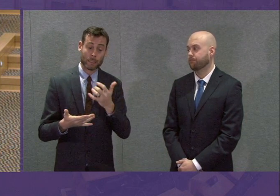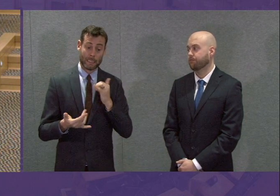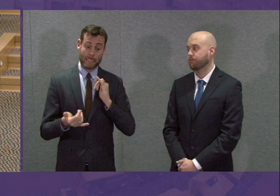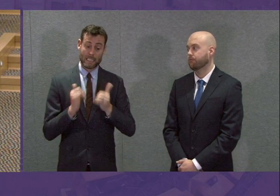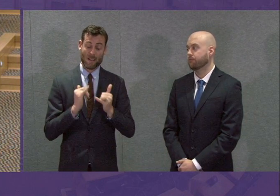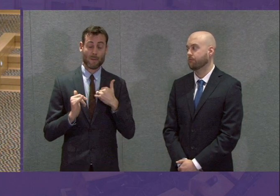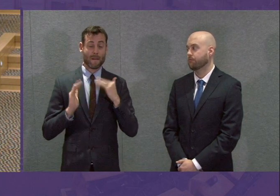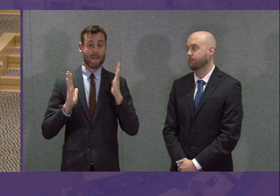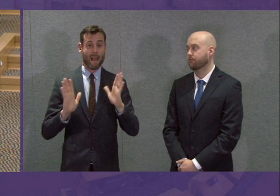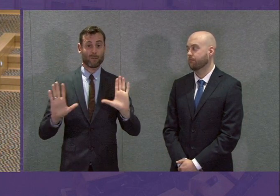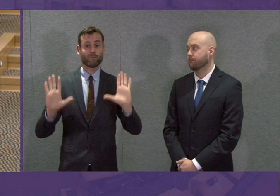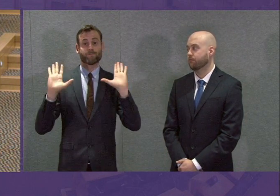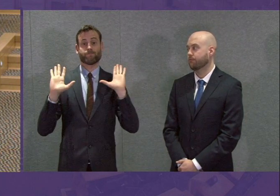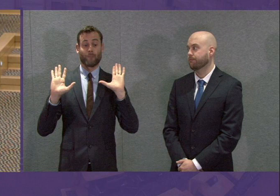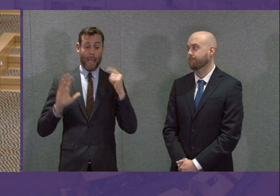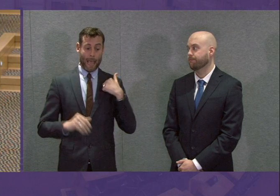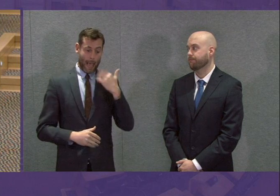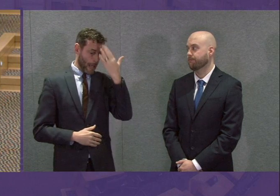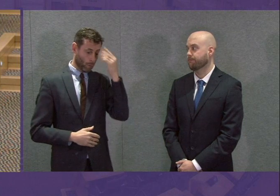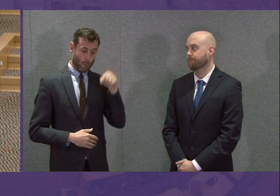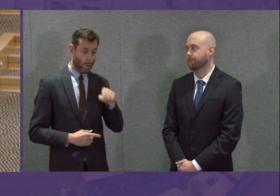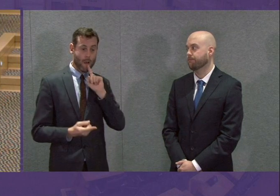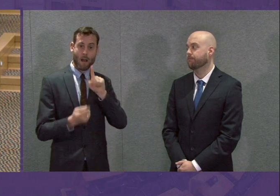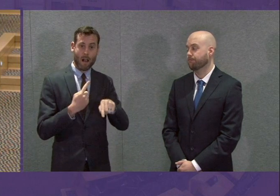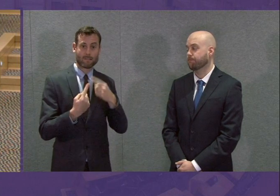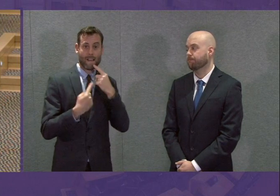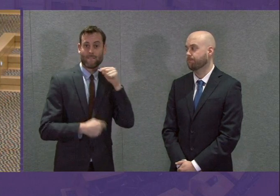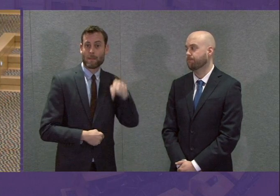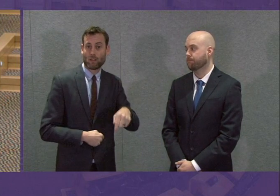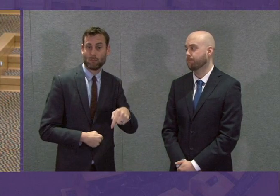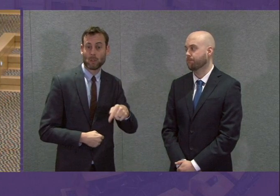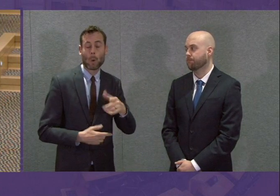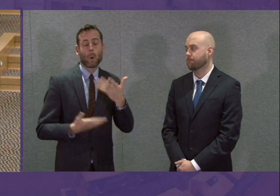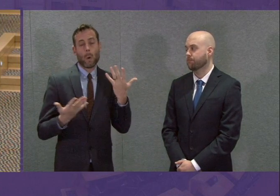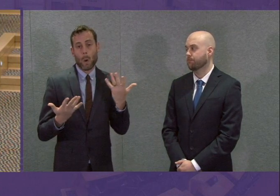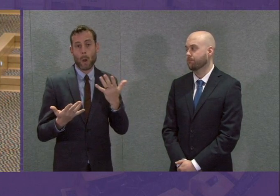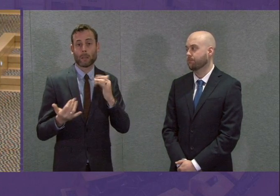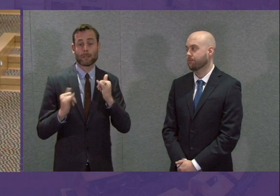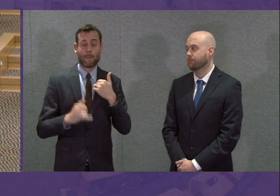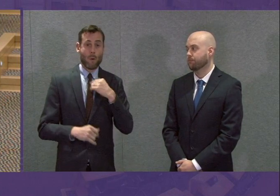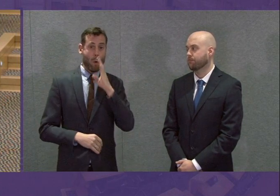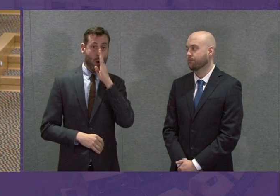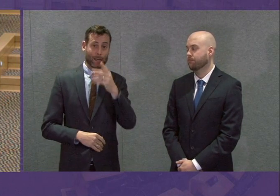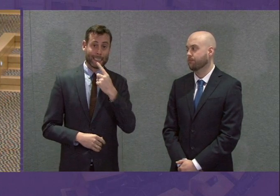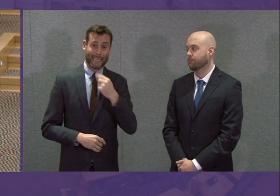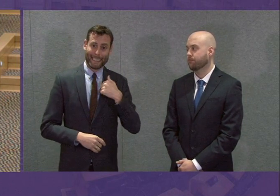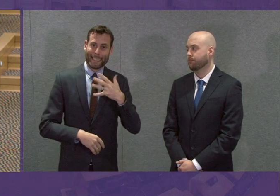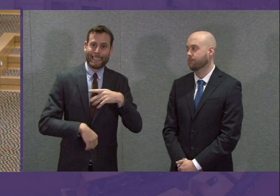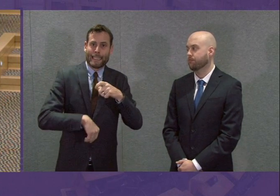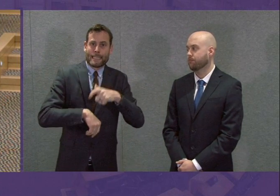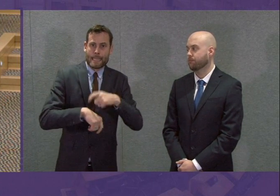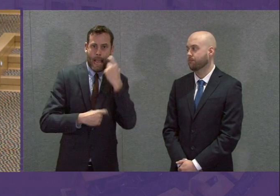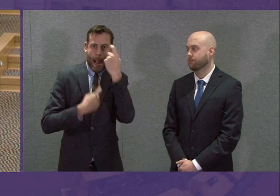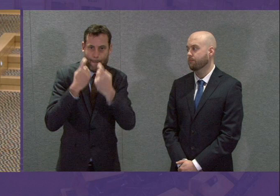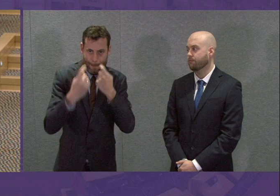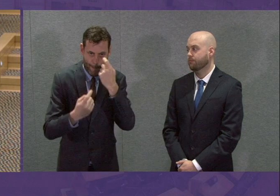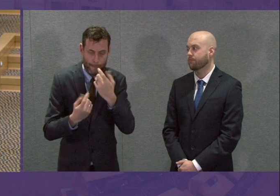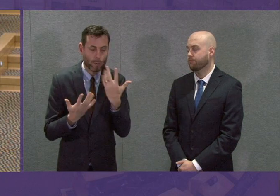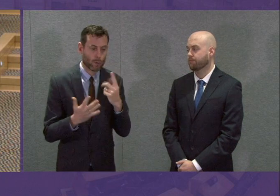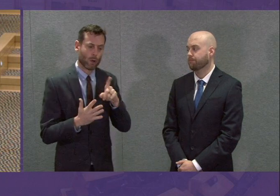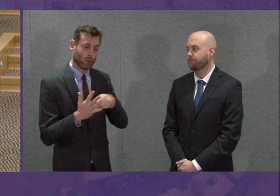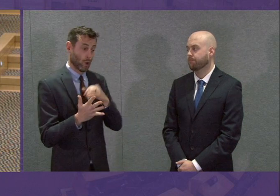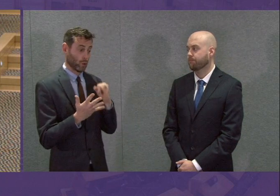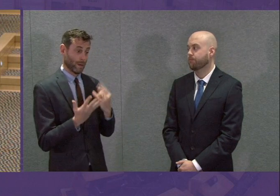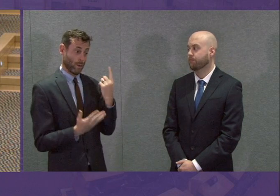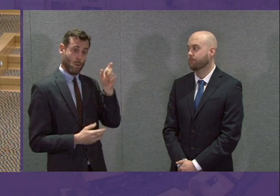answer to something immediately, or have to be honest that certain things take some time to be put in place. John Swinney, as an example of this, will give as much